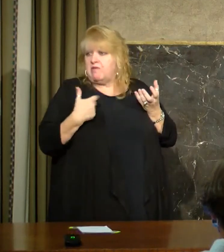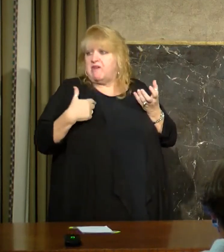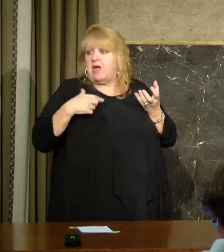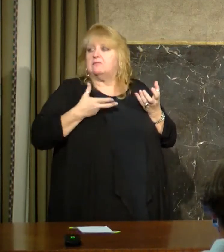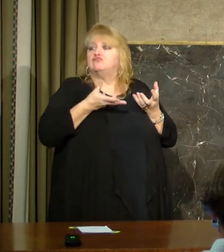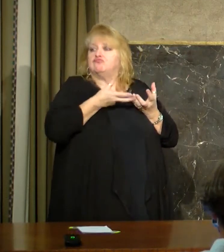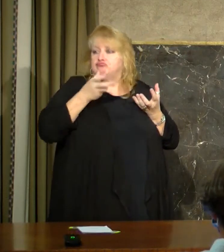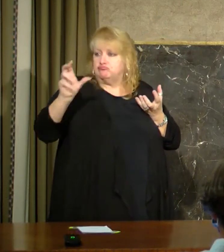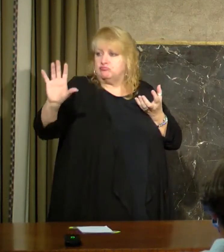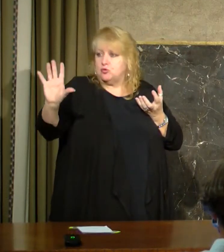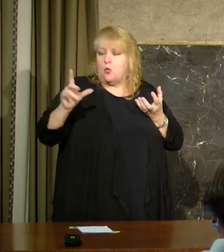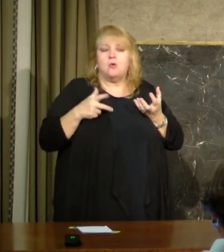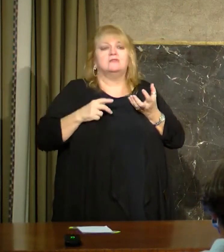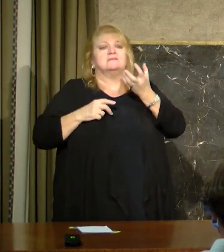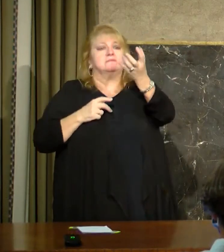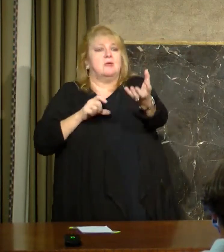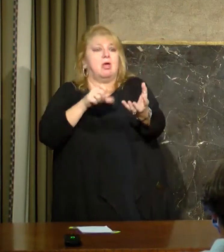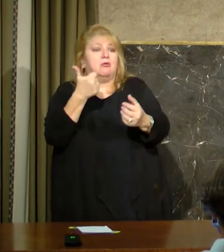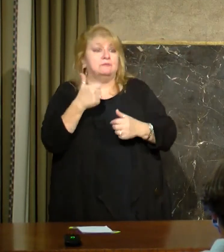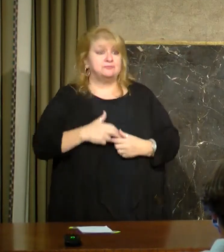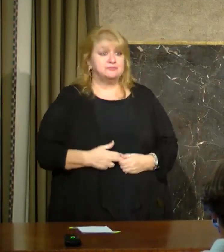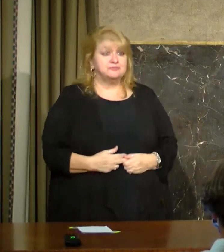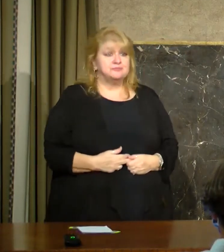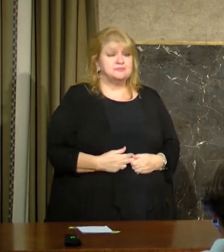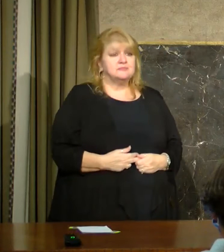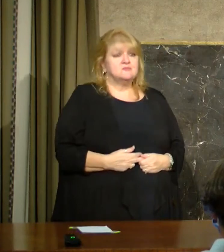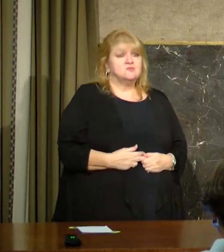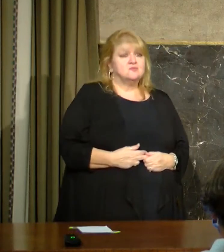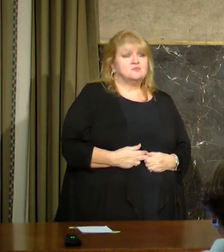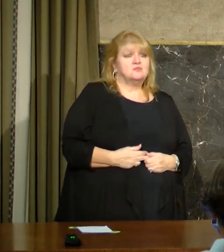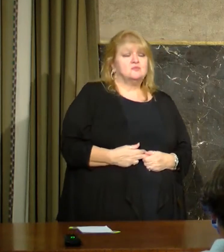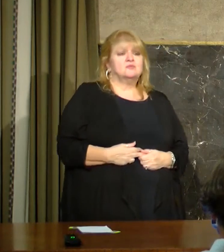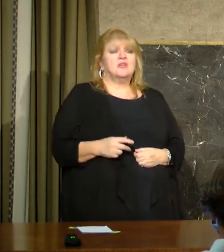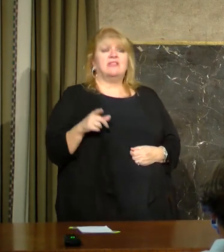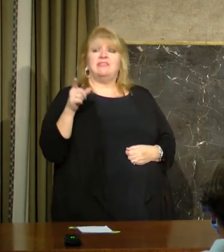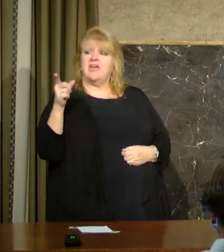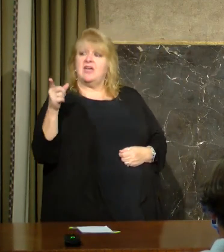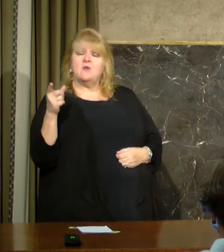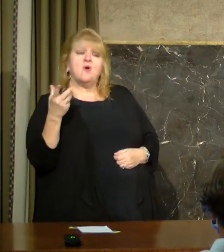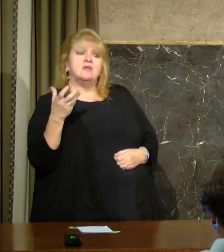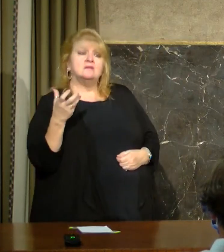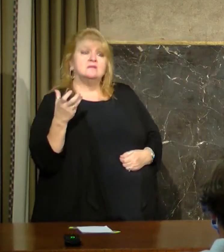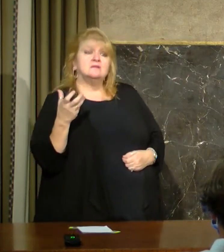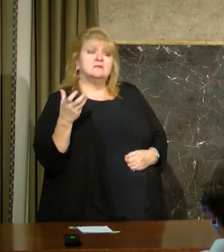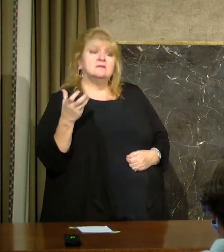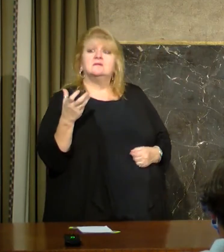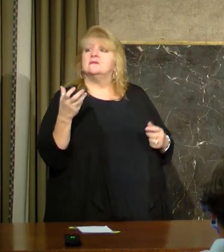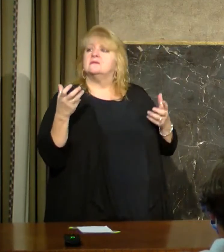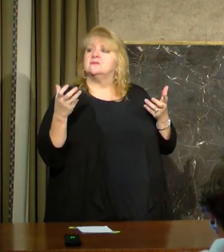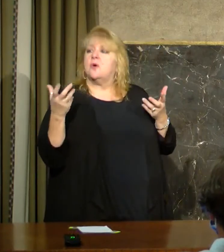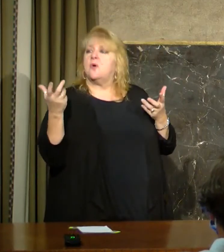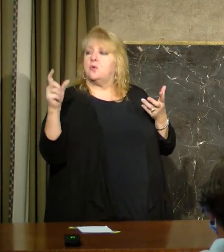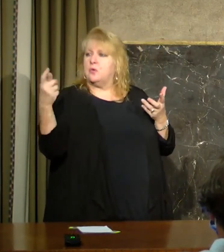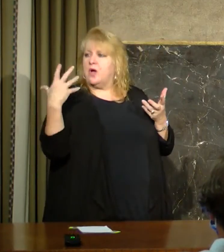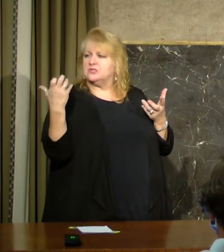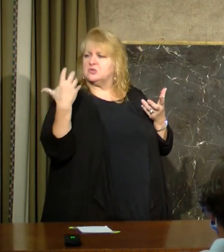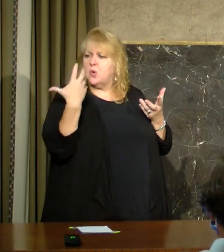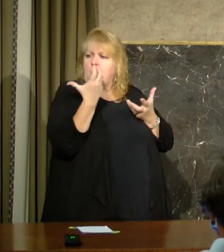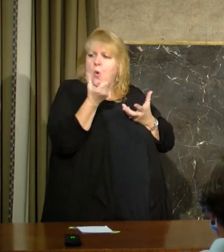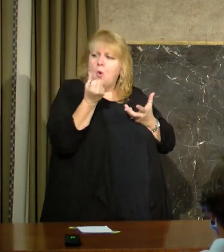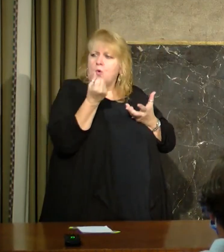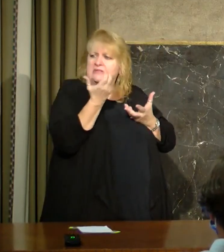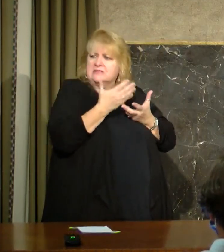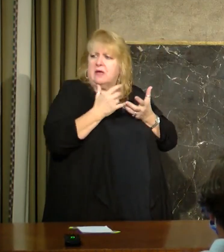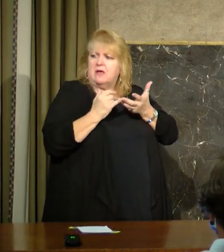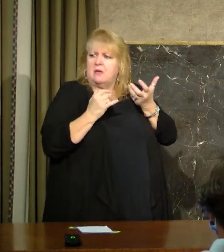entity that was asking the wholesaler to hold them, they'll just get more out of the next week's allocation in